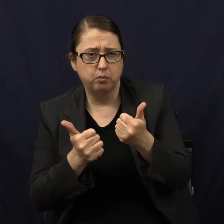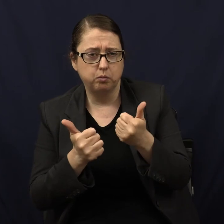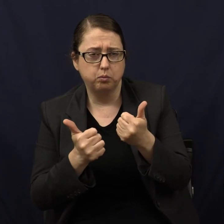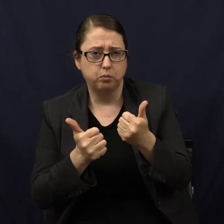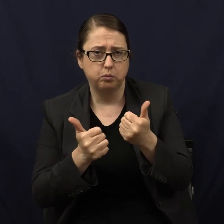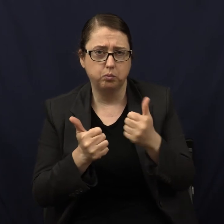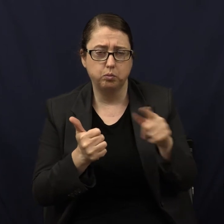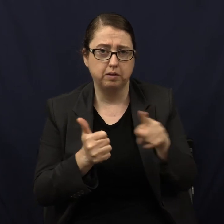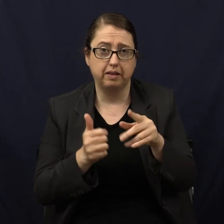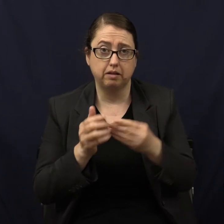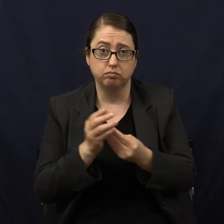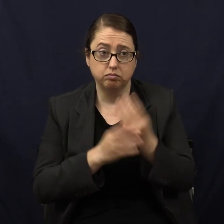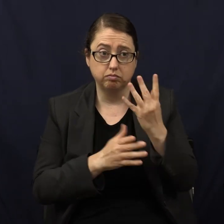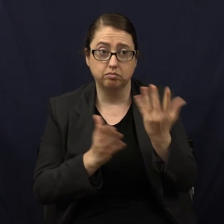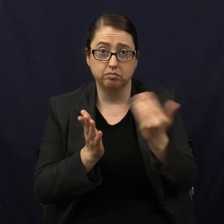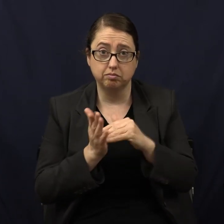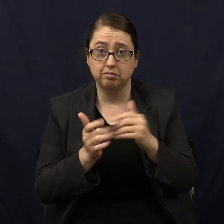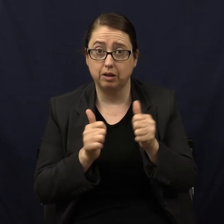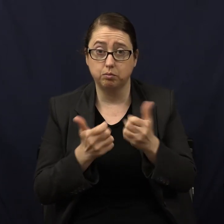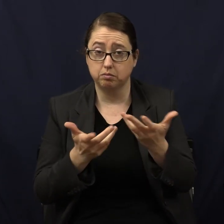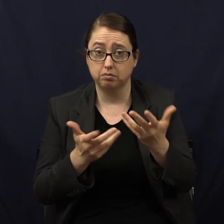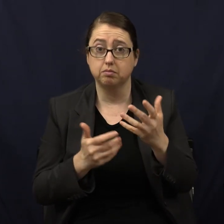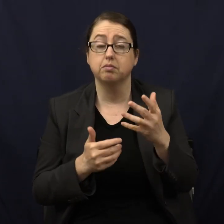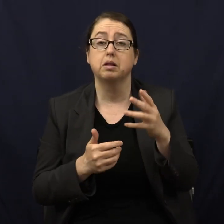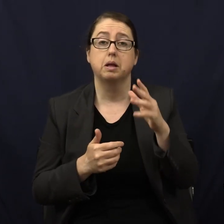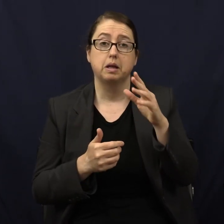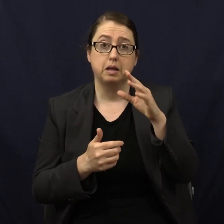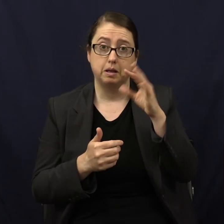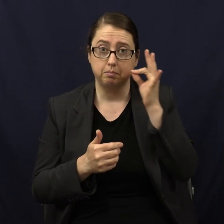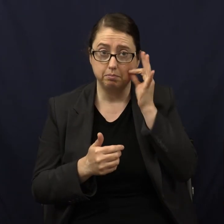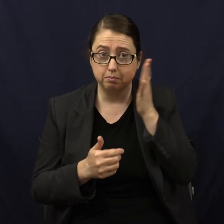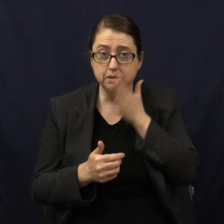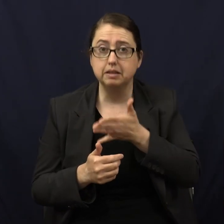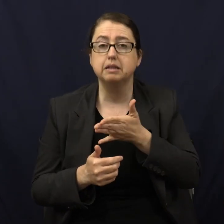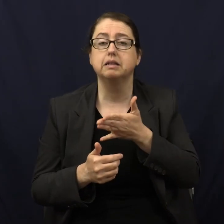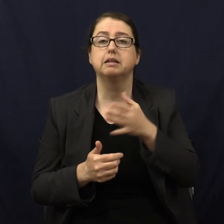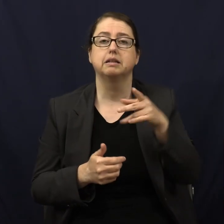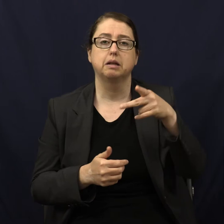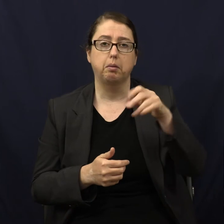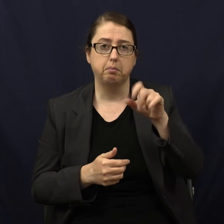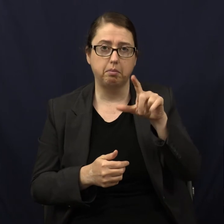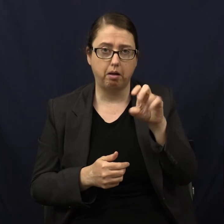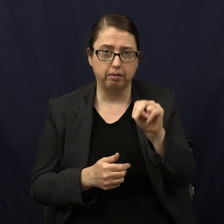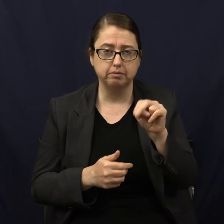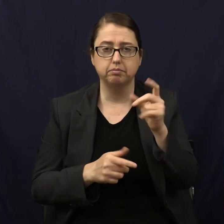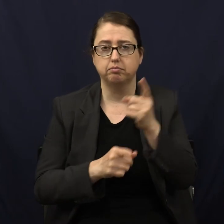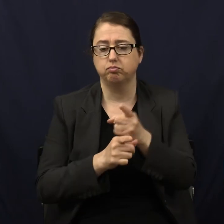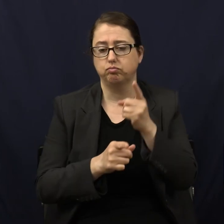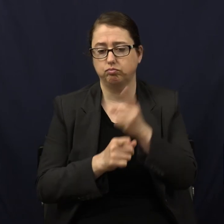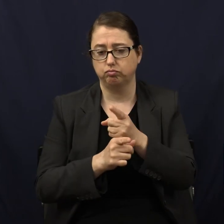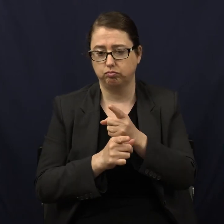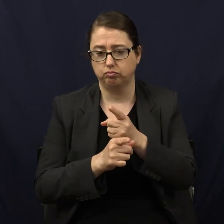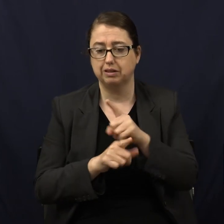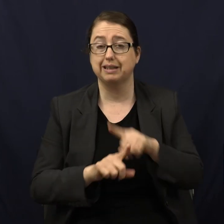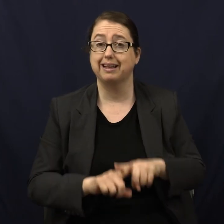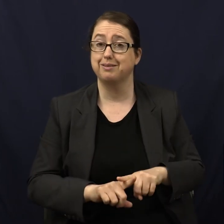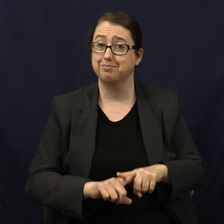How do they survive? Reproduce. Yeah, bees, sure, right? They're pollinated. However,